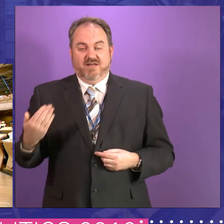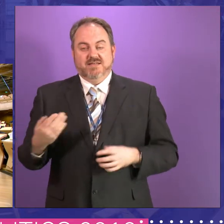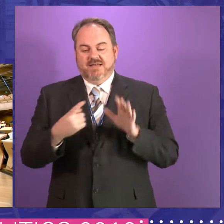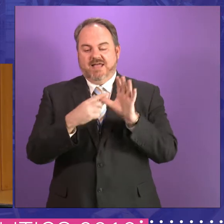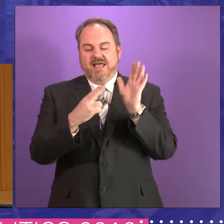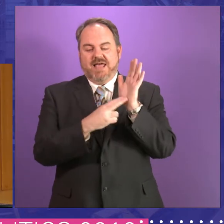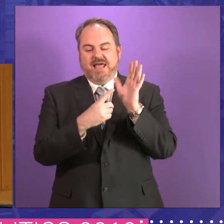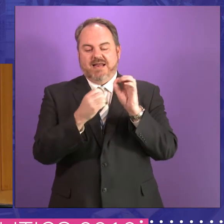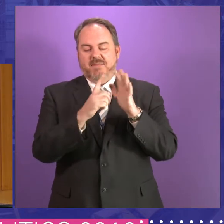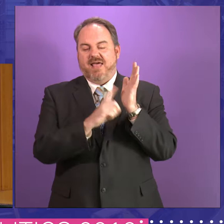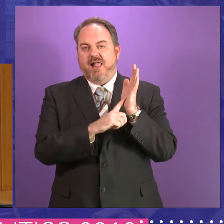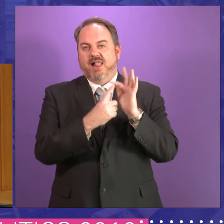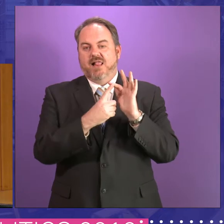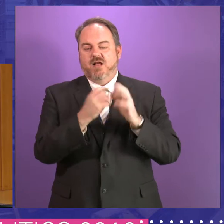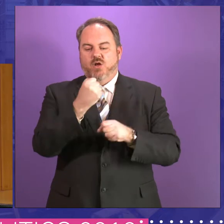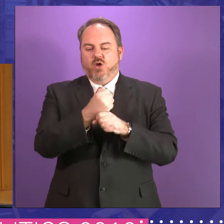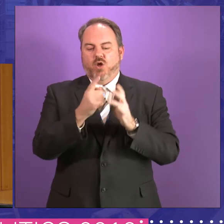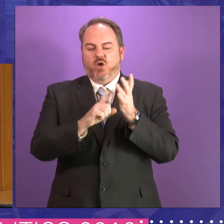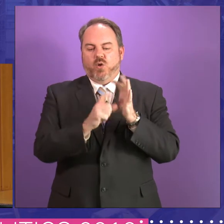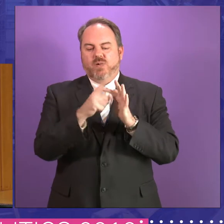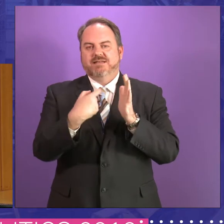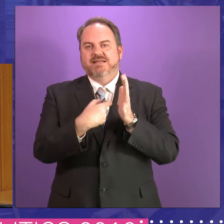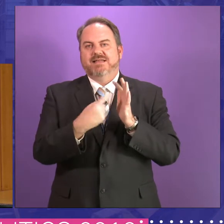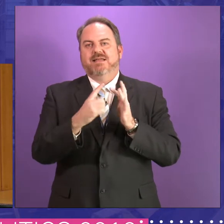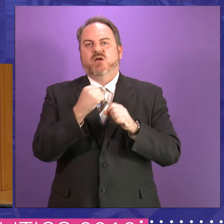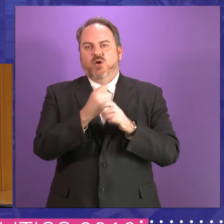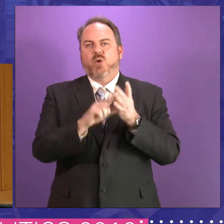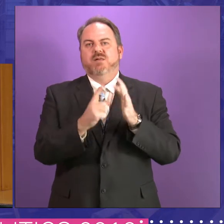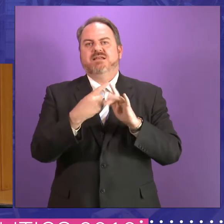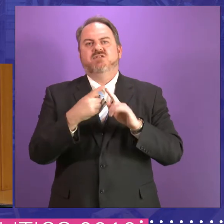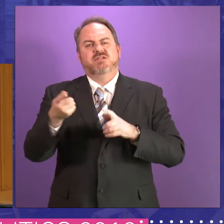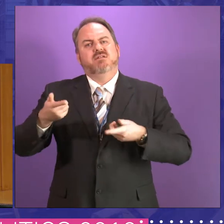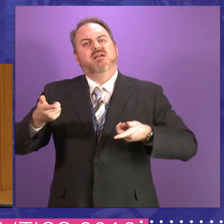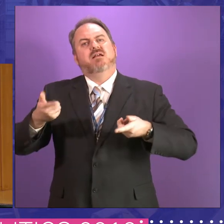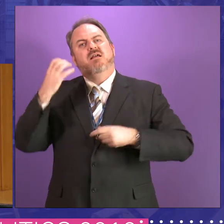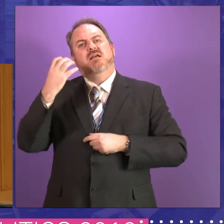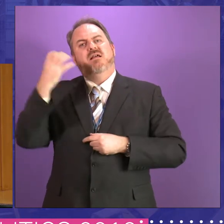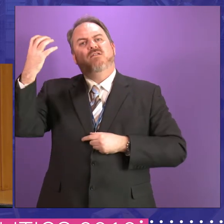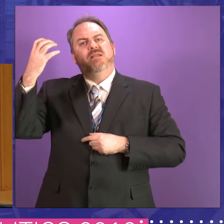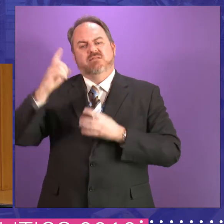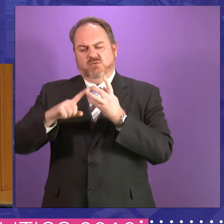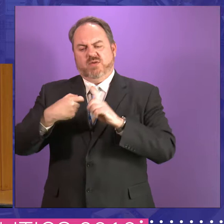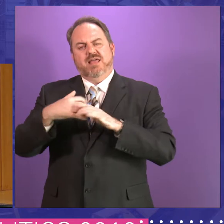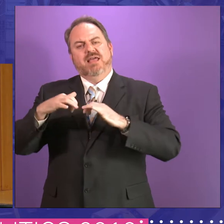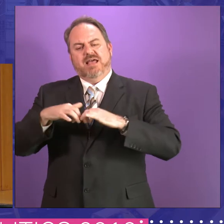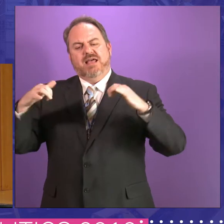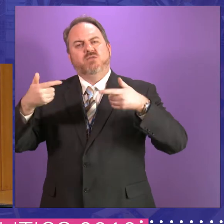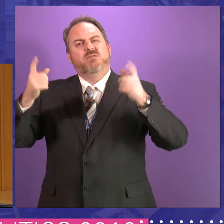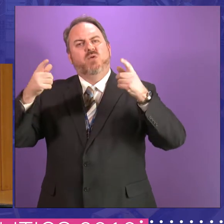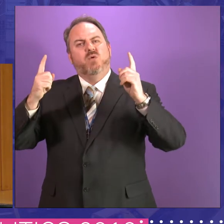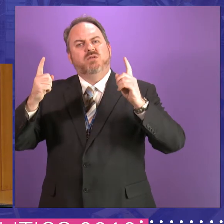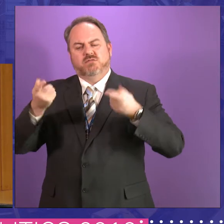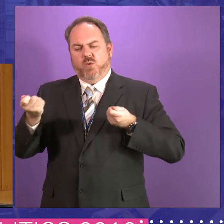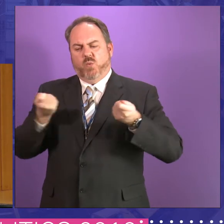Annabel Goldie, now Baroness Goldie, who is now a government whip in the House of Lords, but for us was an MSP here,